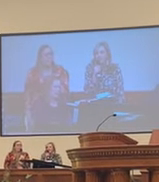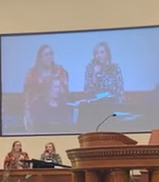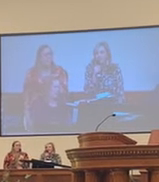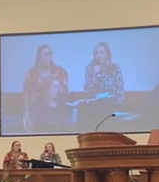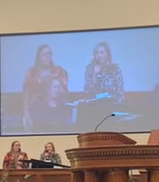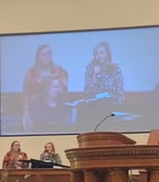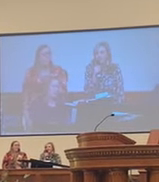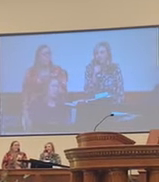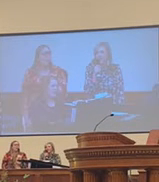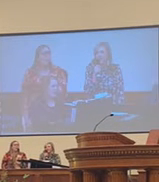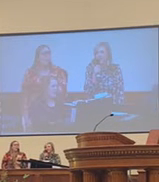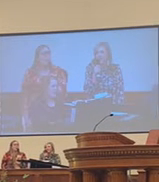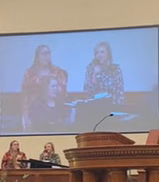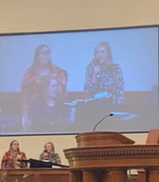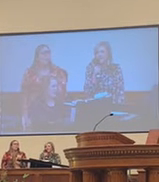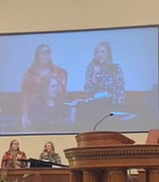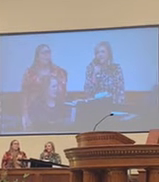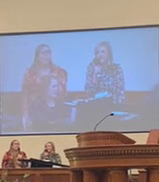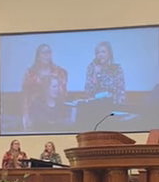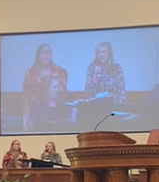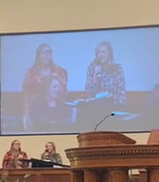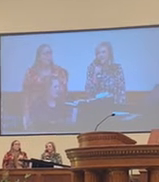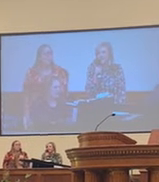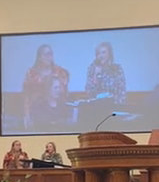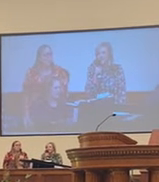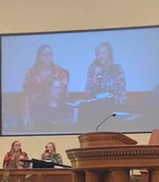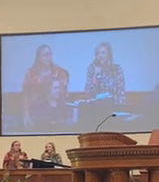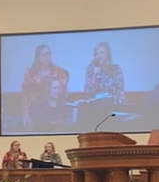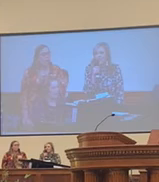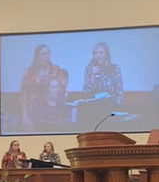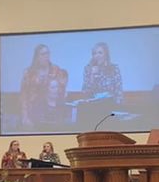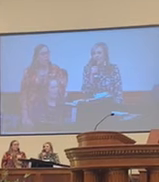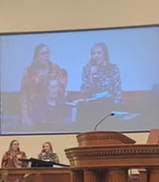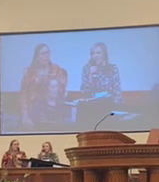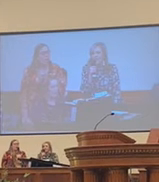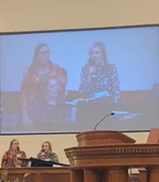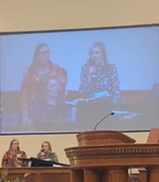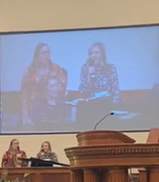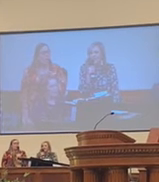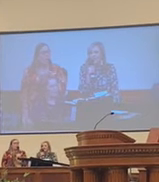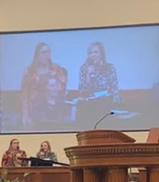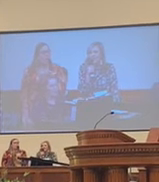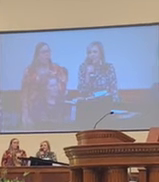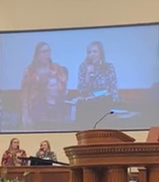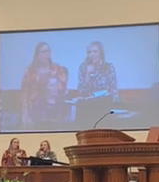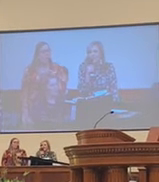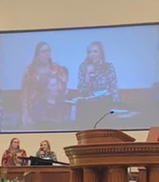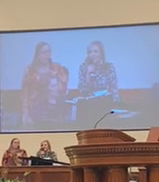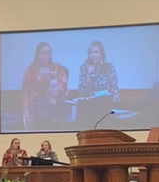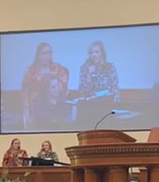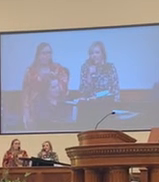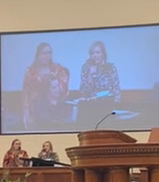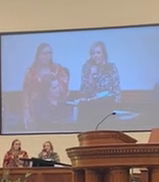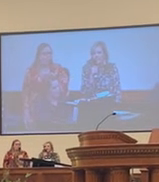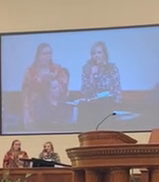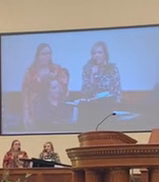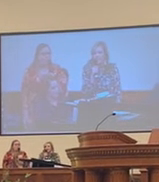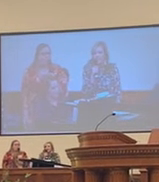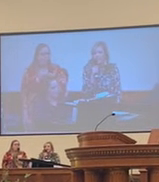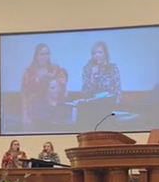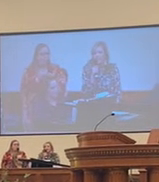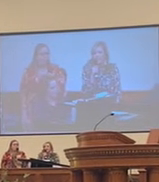saved my life Brought me from the darkness Into